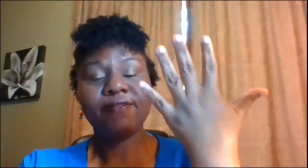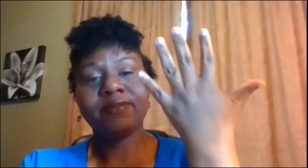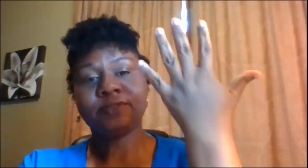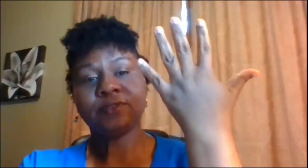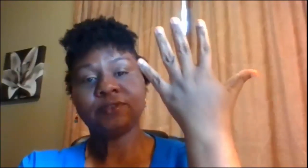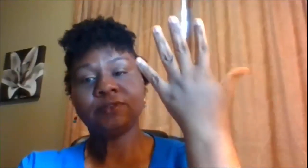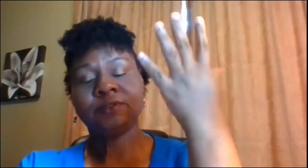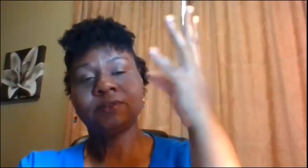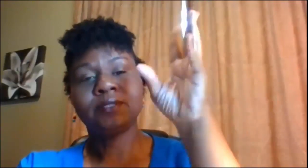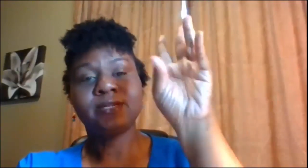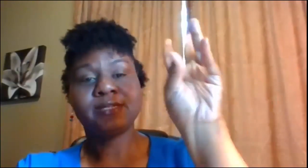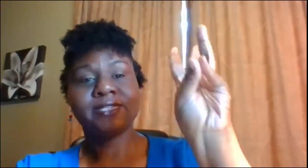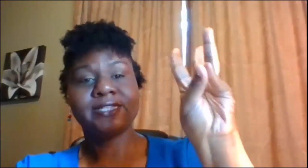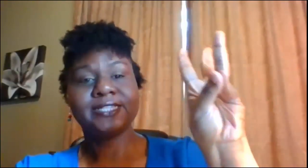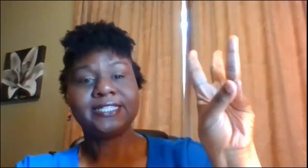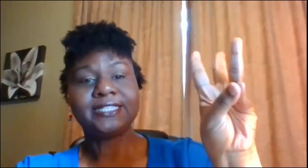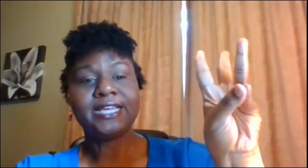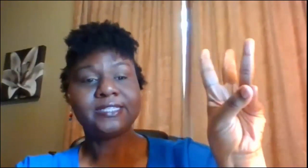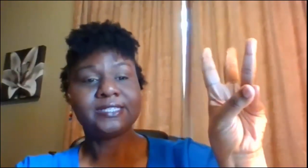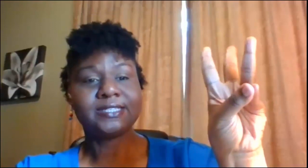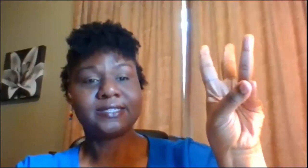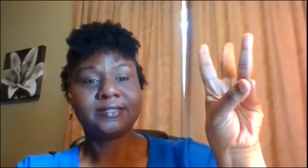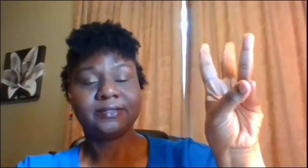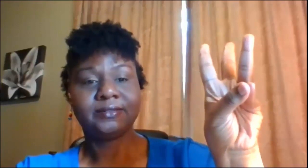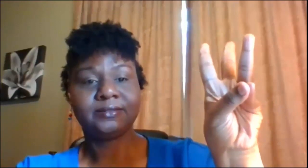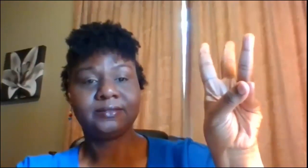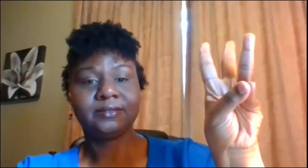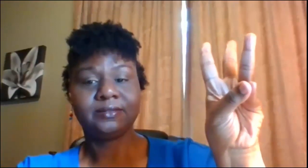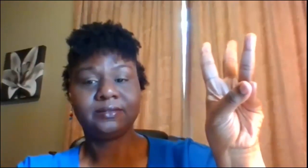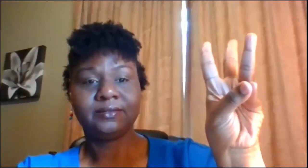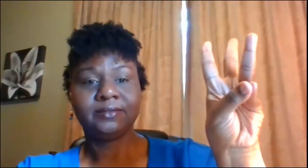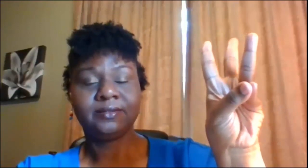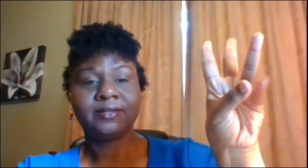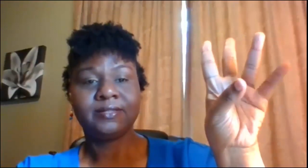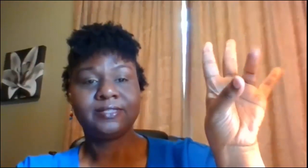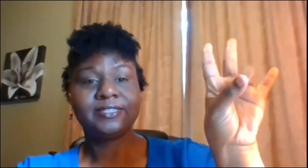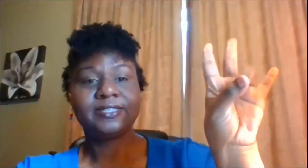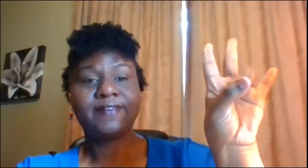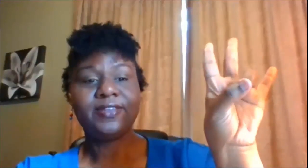six seven